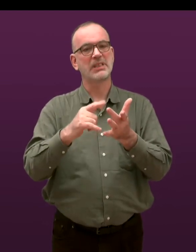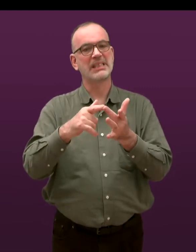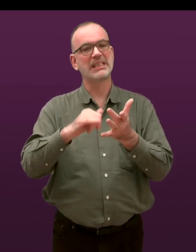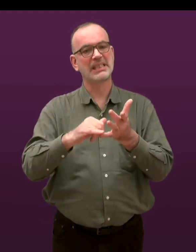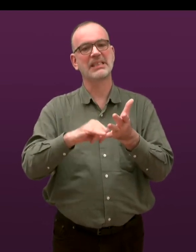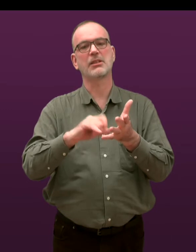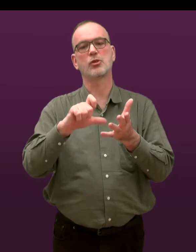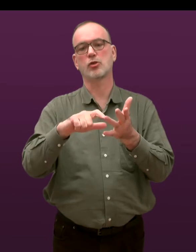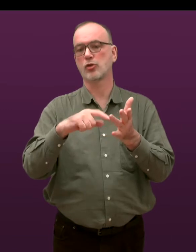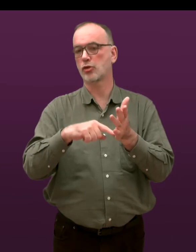.uk